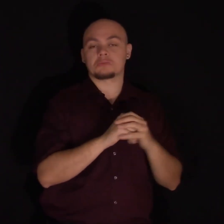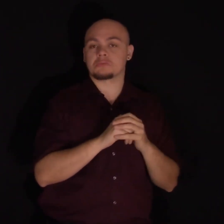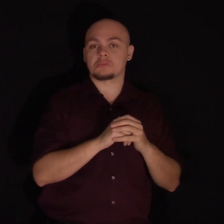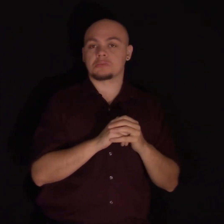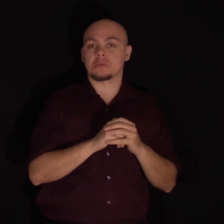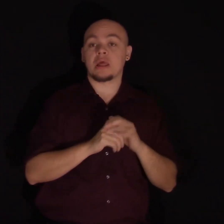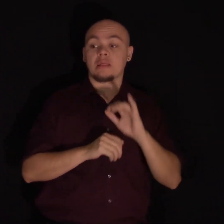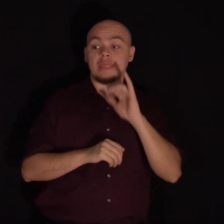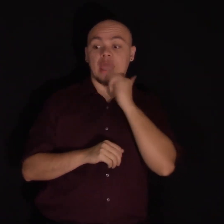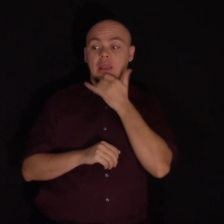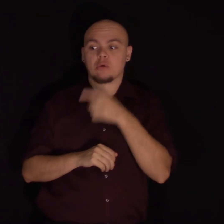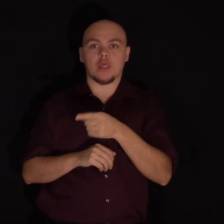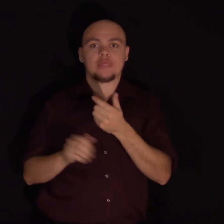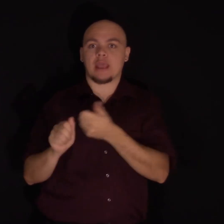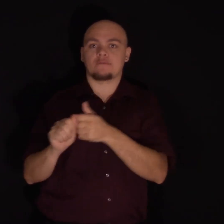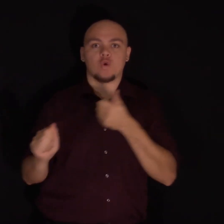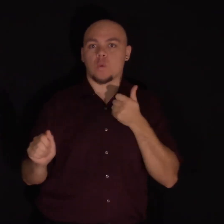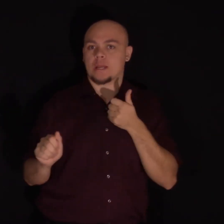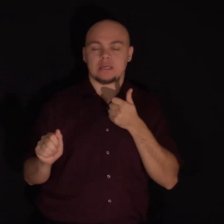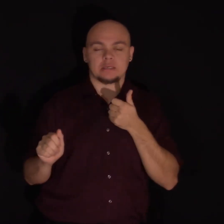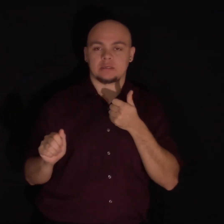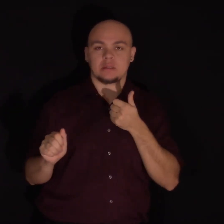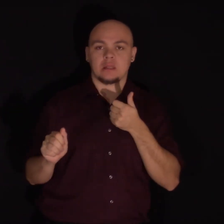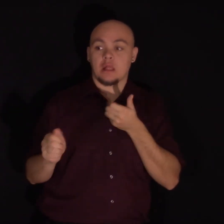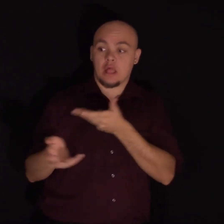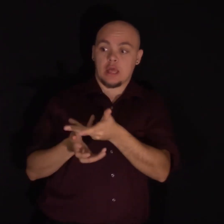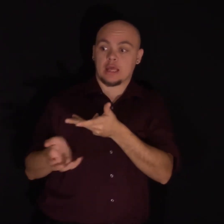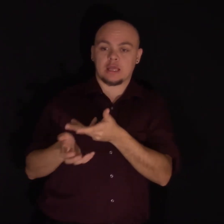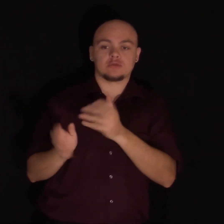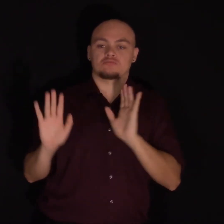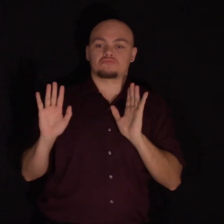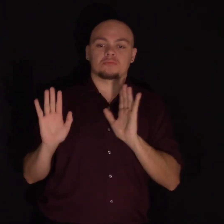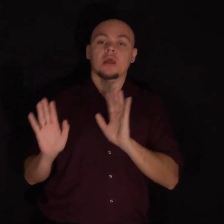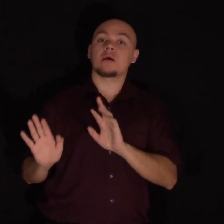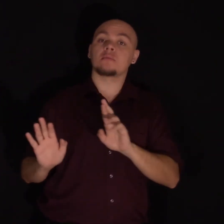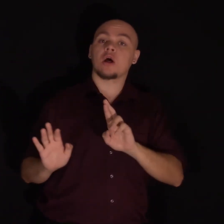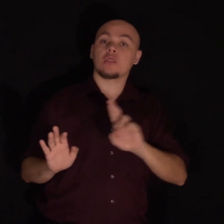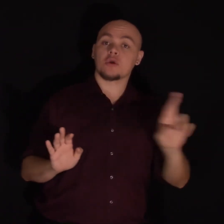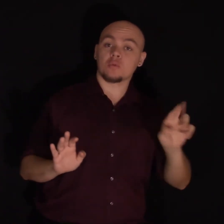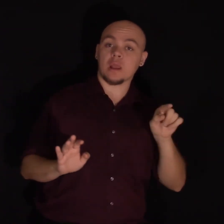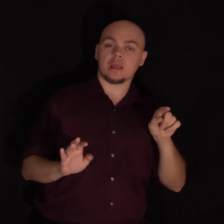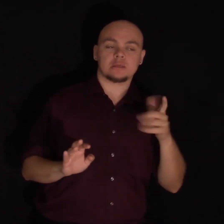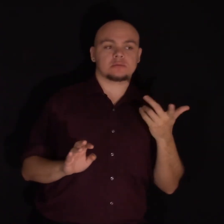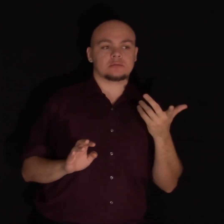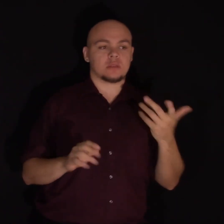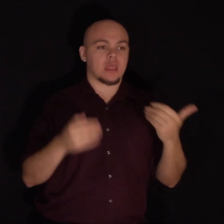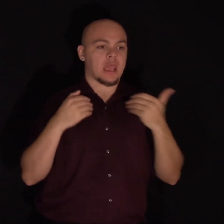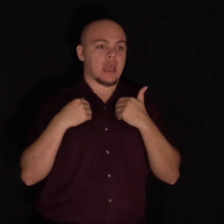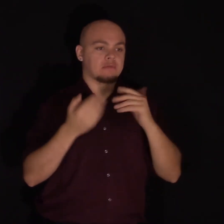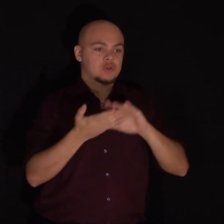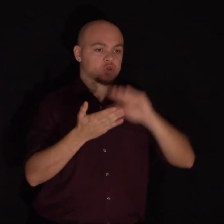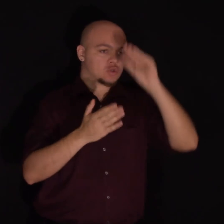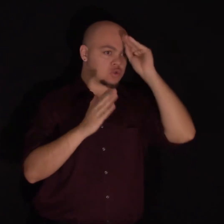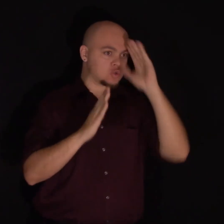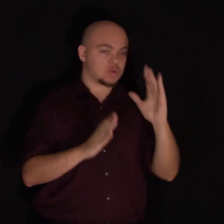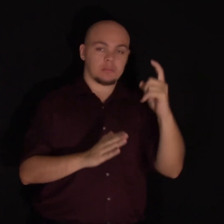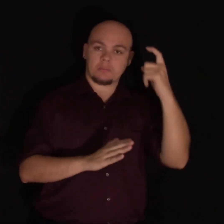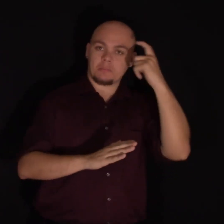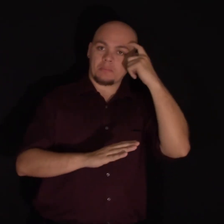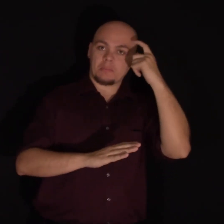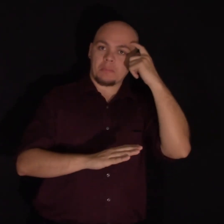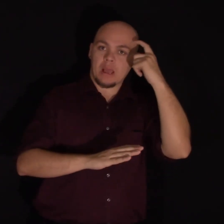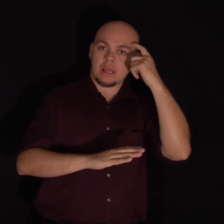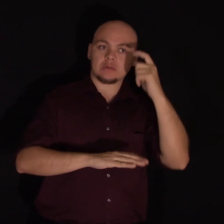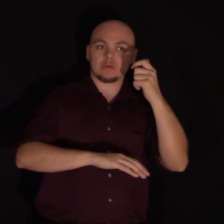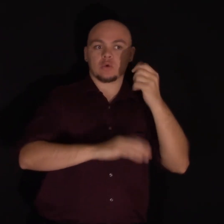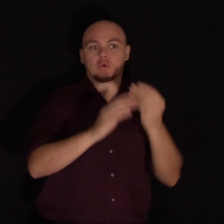the error. They don't engage with it. But on the right, you have the students with the growth mindset, the idea